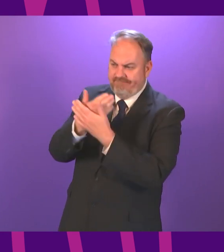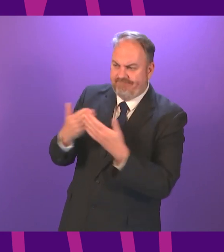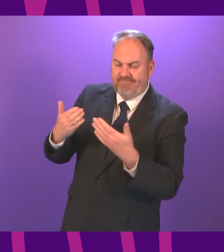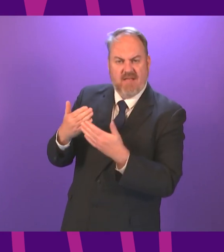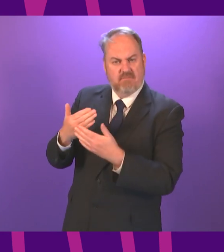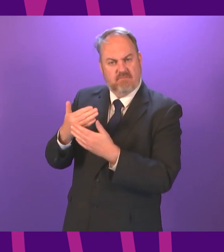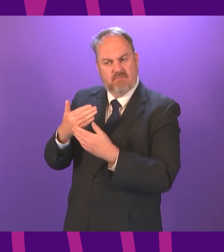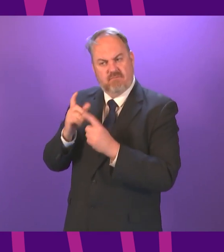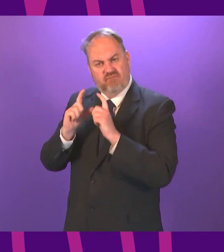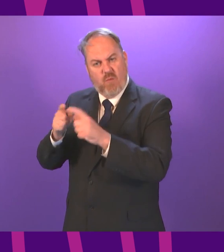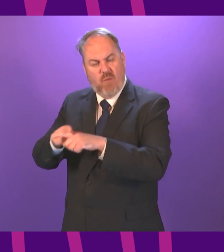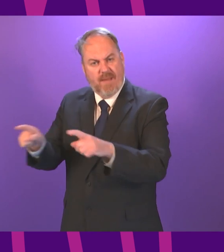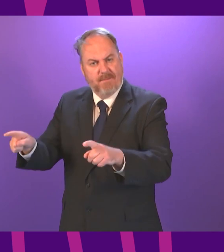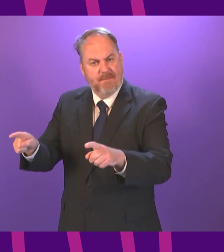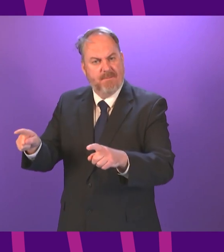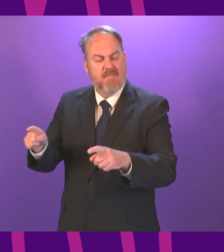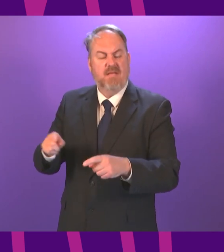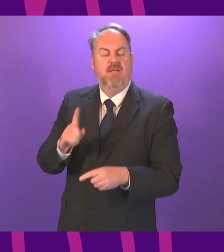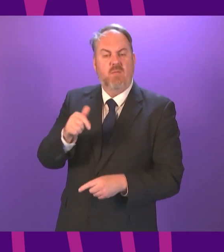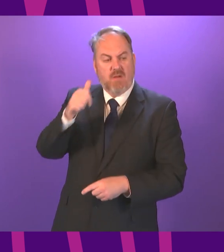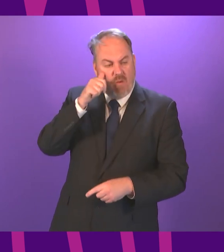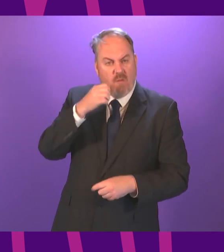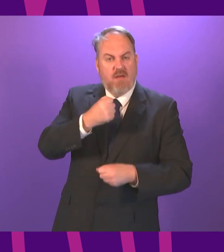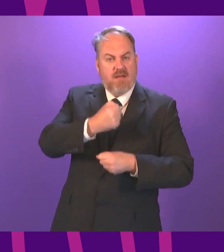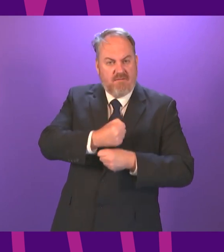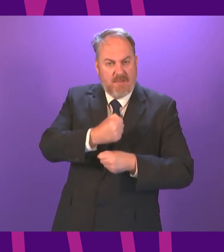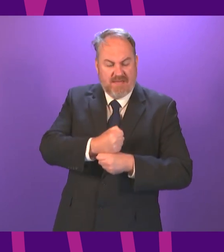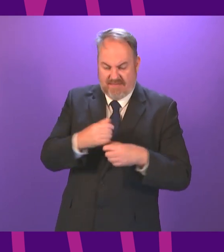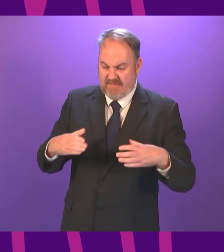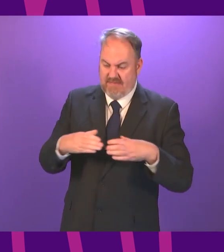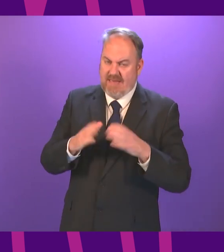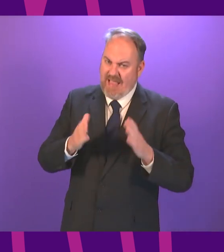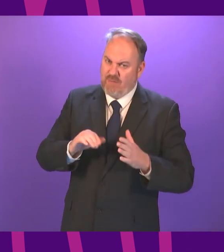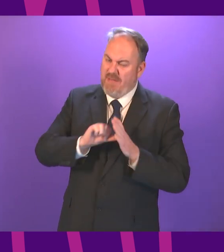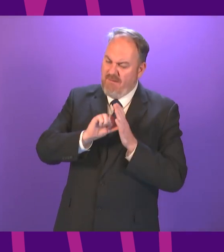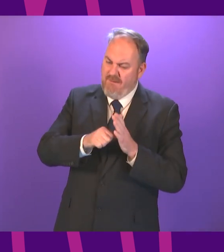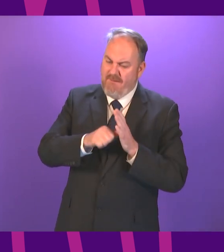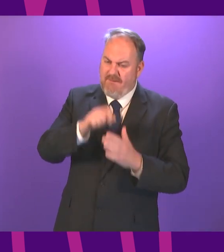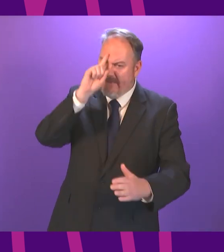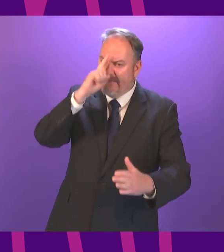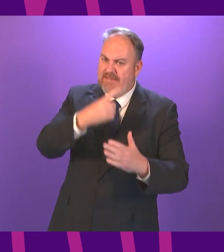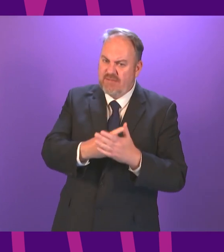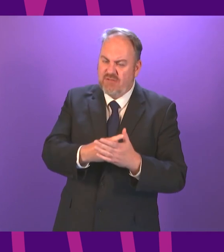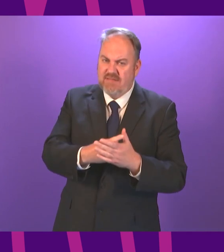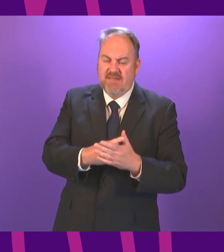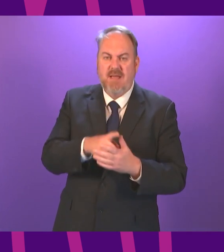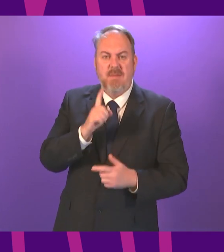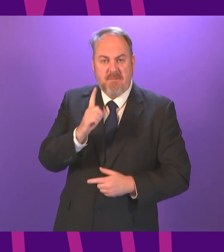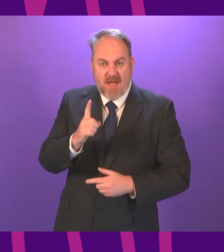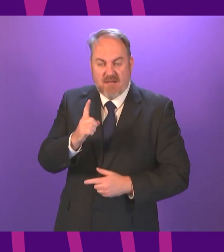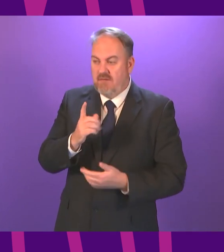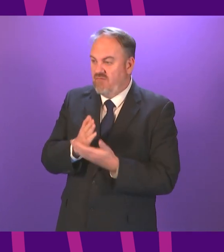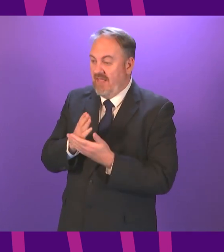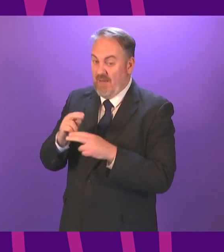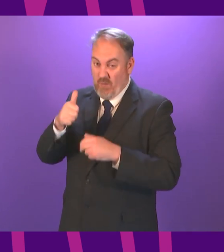that whilst governments, ministers and officials had to make really difficult decisions, the real sacrifices were made